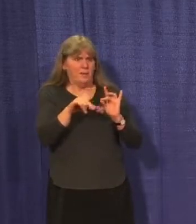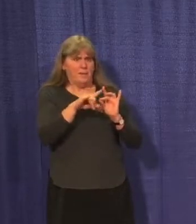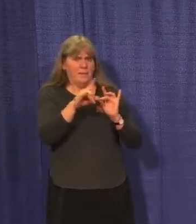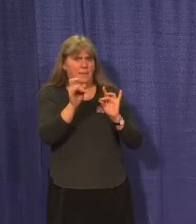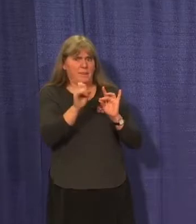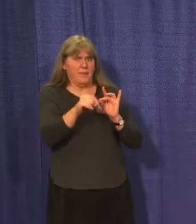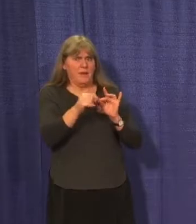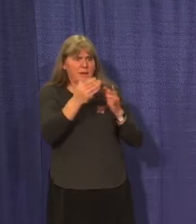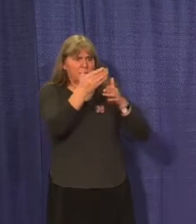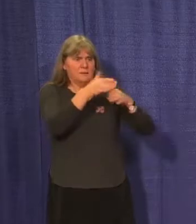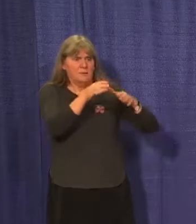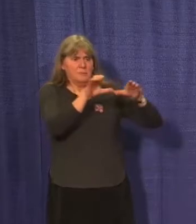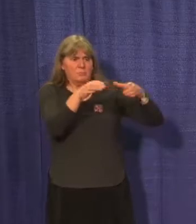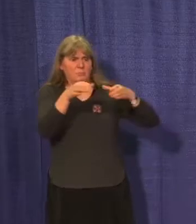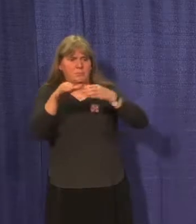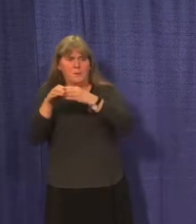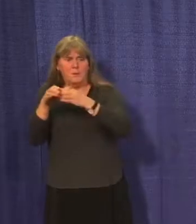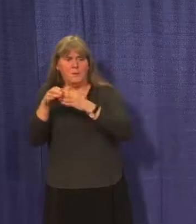looking at it?